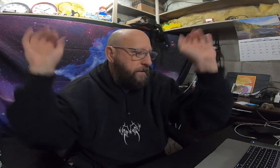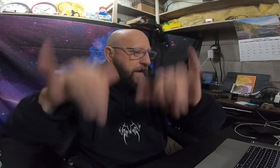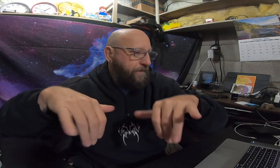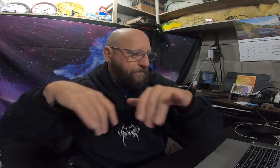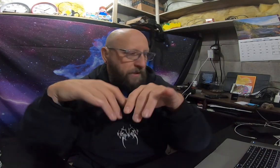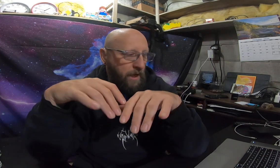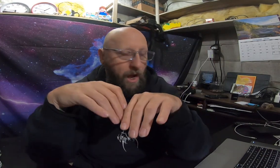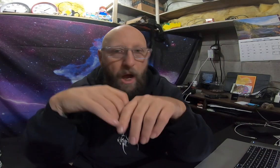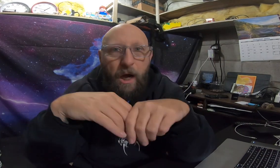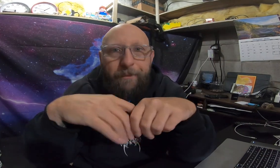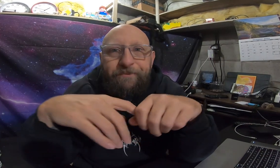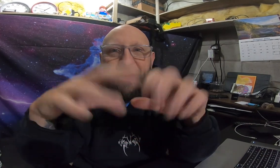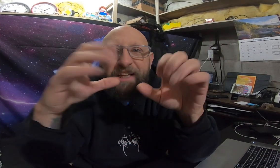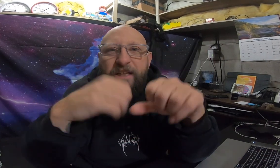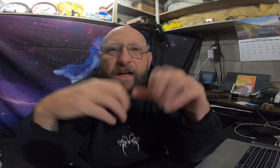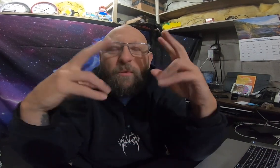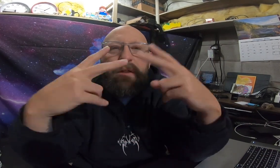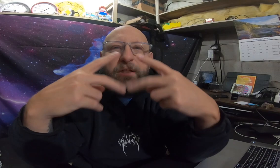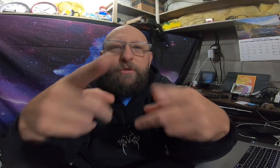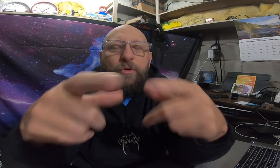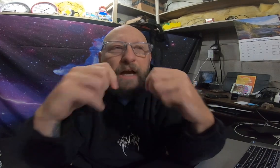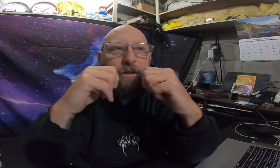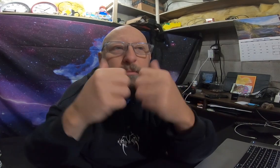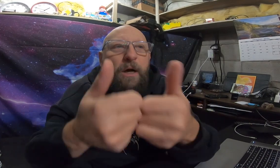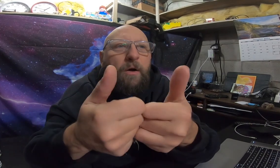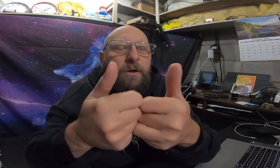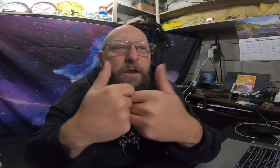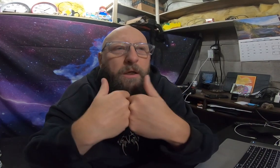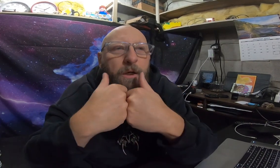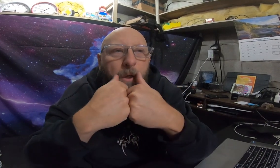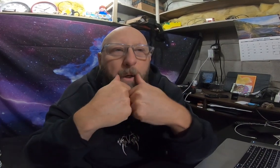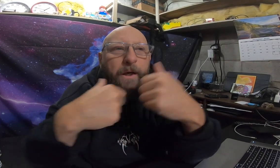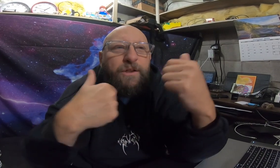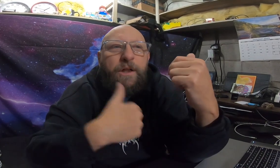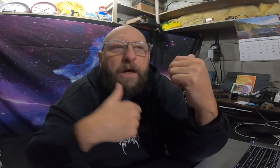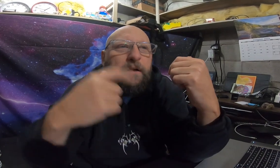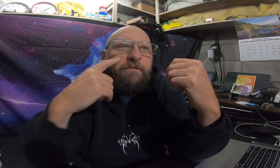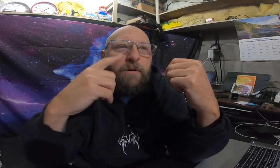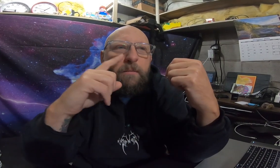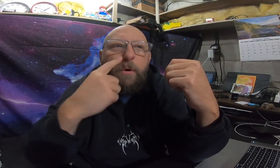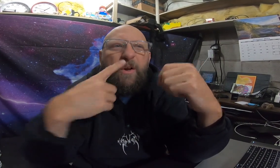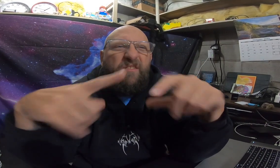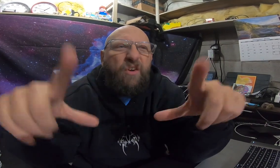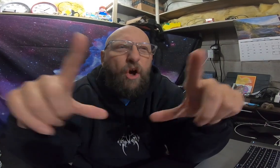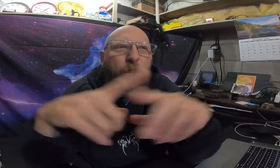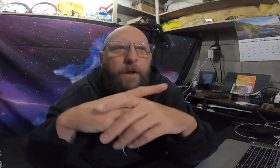so um i just thought i would see you guys tomorrow starting for a boring vlog